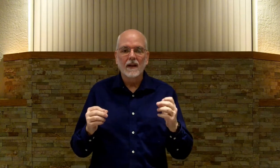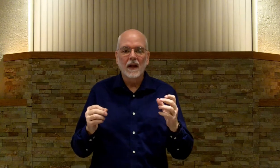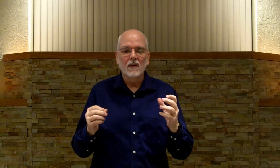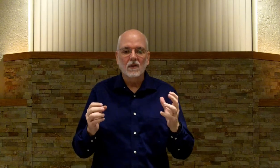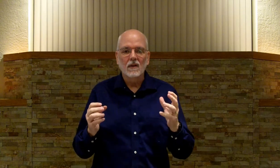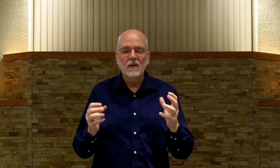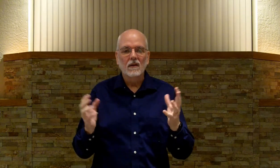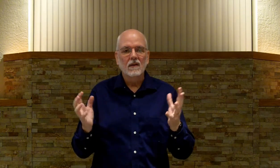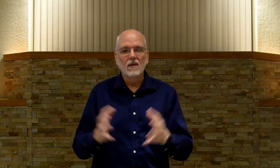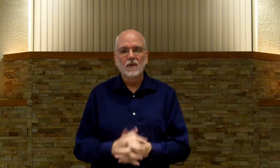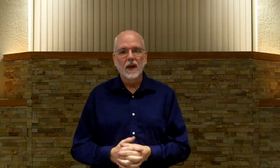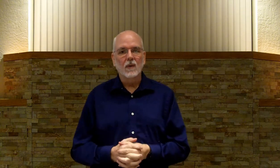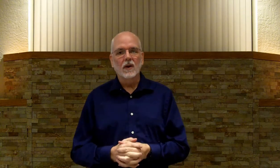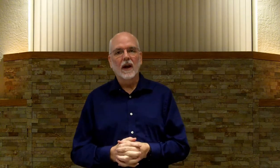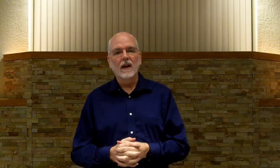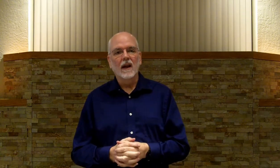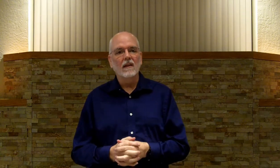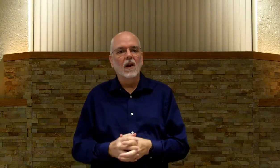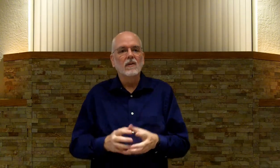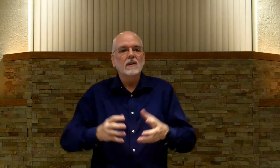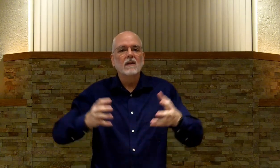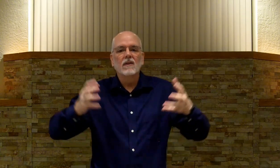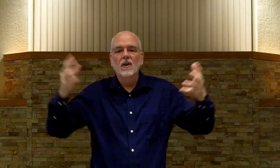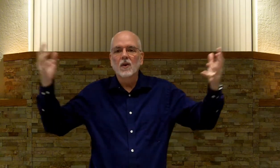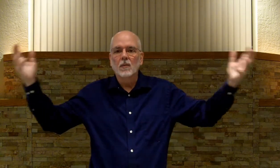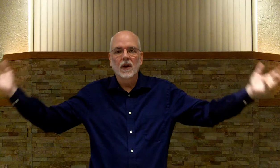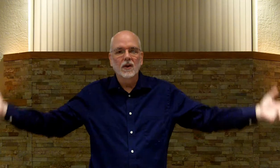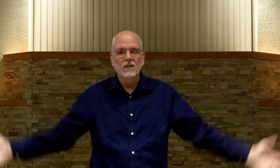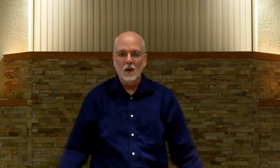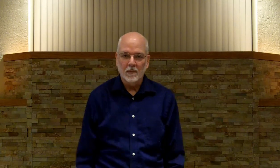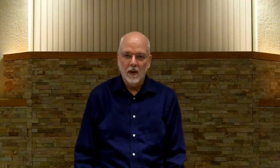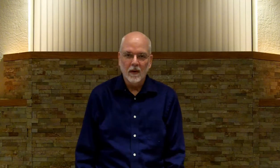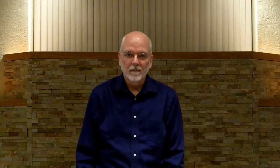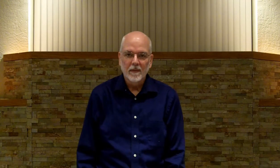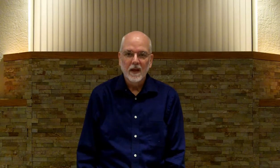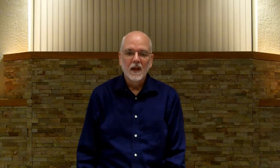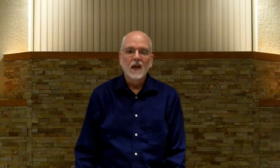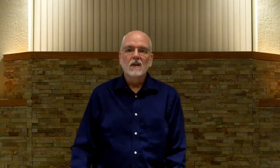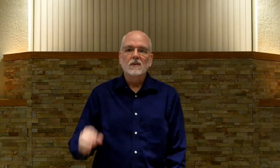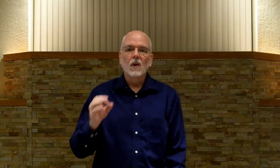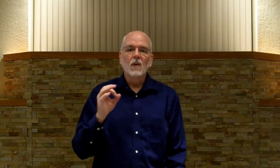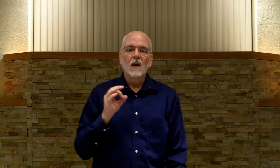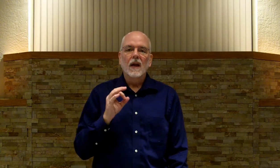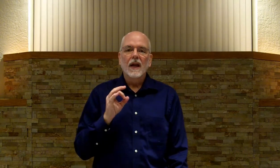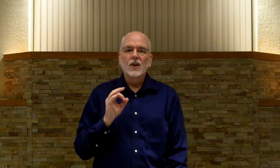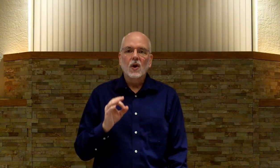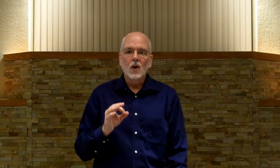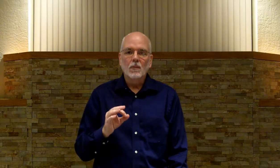and you'll forget where you're at. And all of a sudden, your interpreting just falls apart. So, interpret